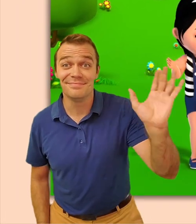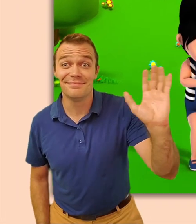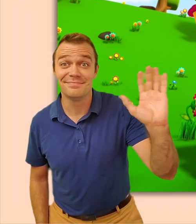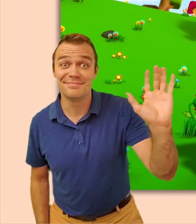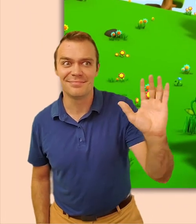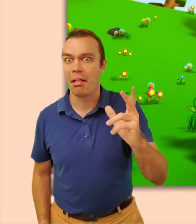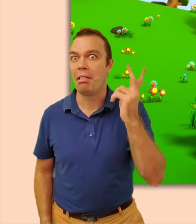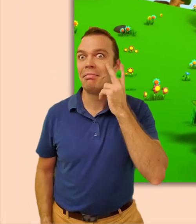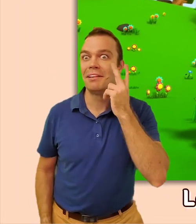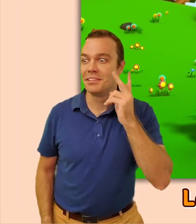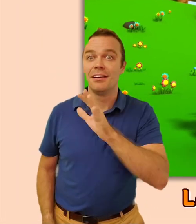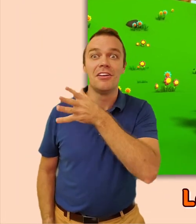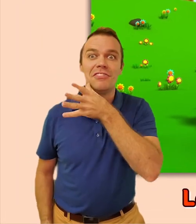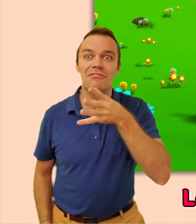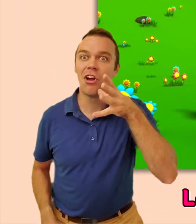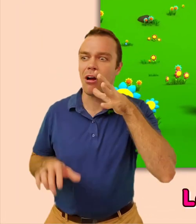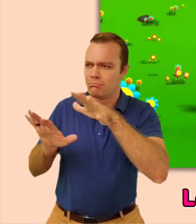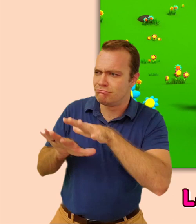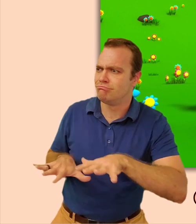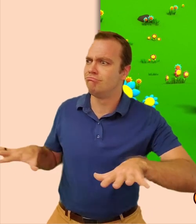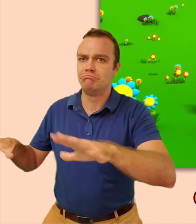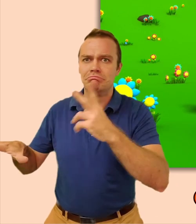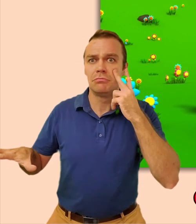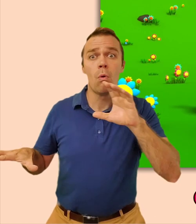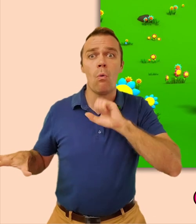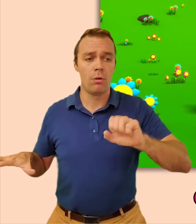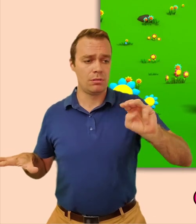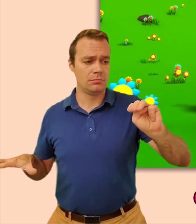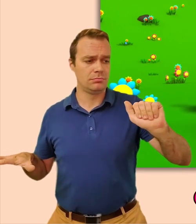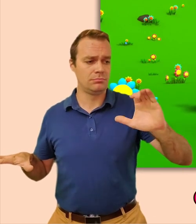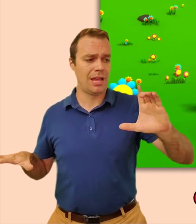Hey kids! Let's take a ride around Old MacDonald's farm!